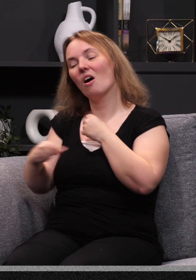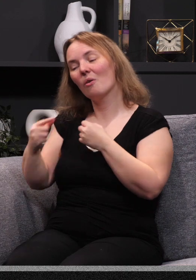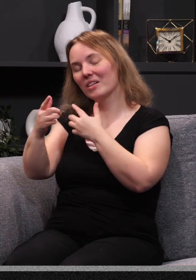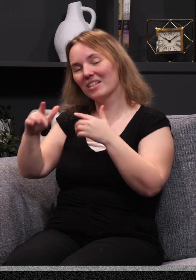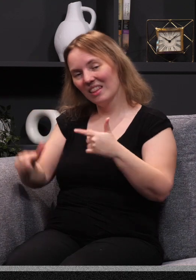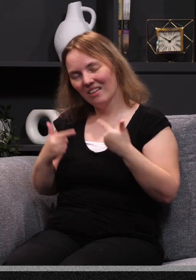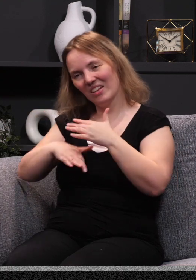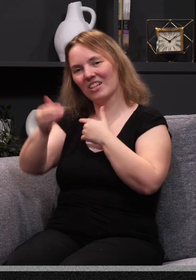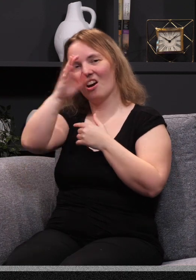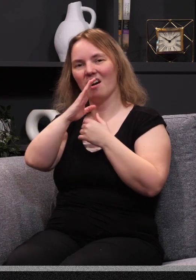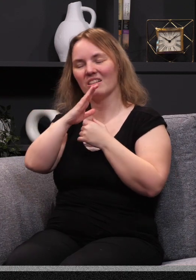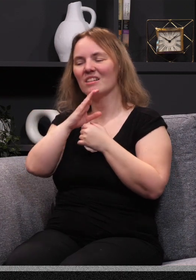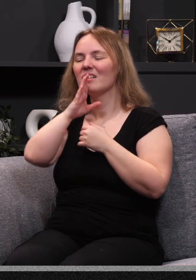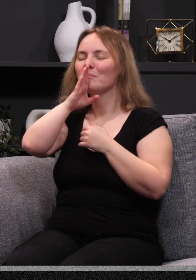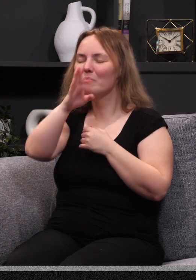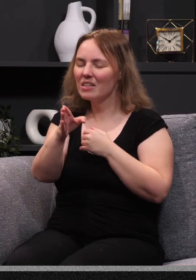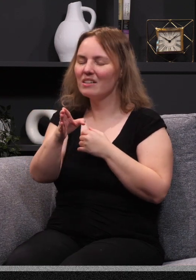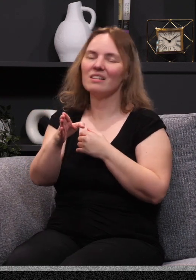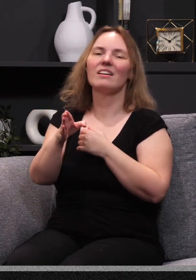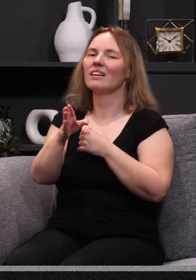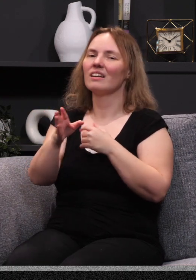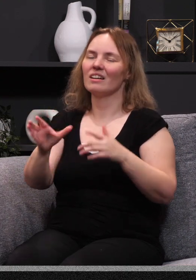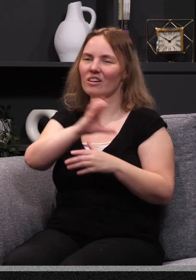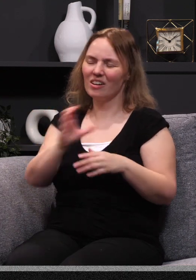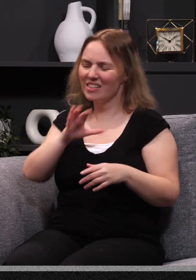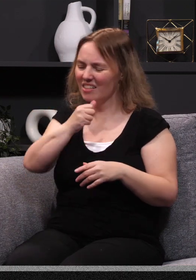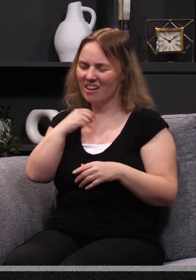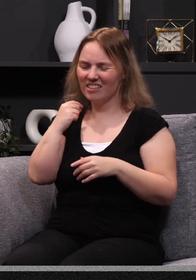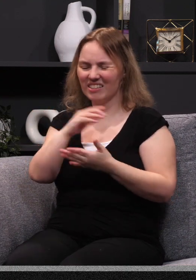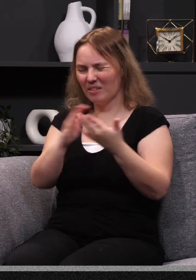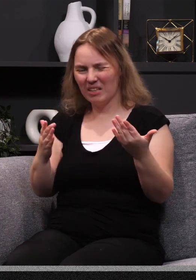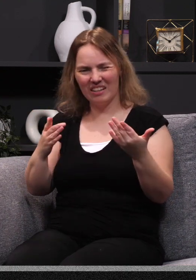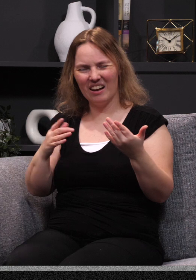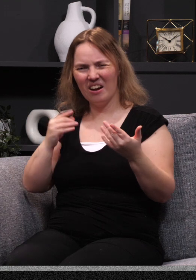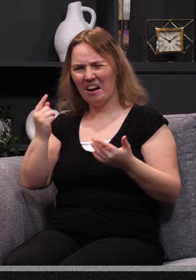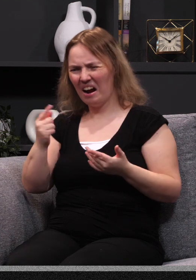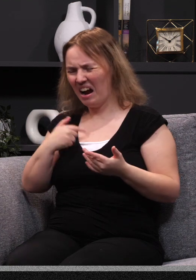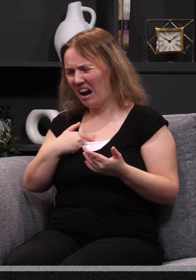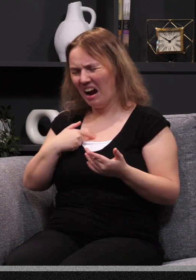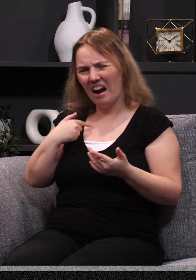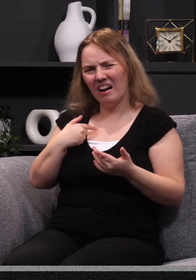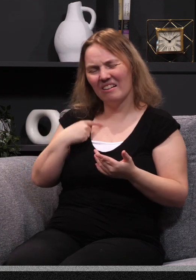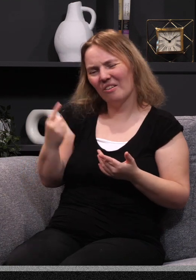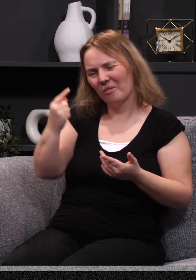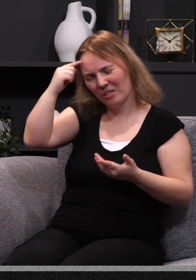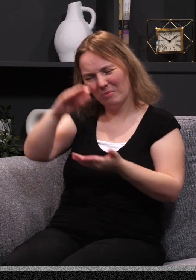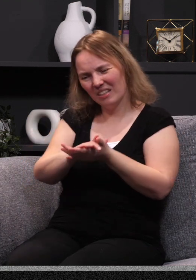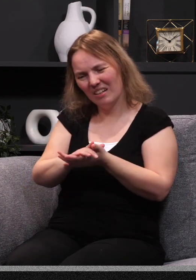always live in God. That's the key. To really be in Christ, again, is not just something I believe. It's actually living in his love.